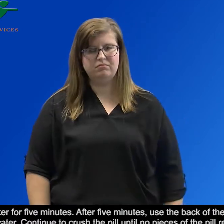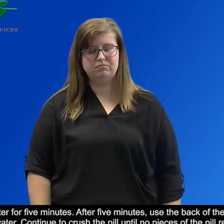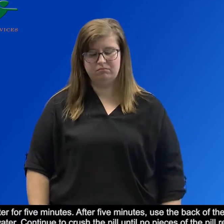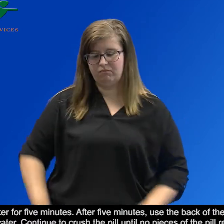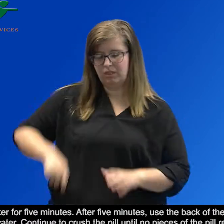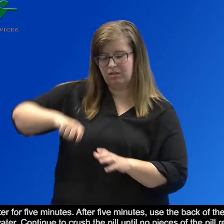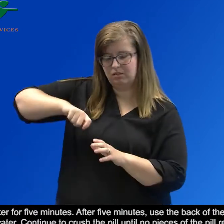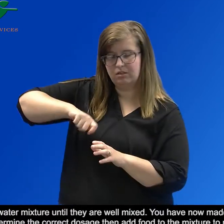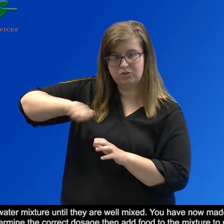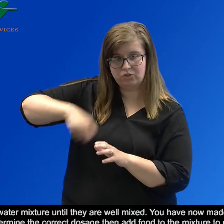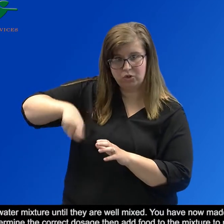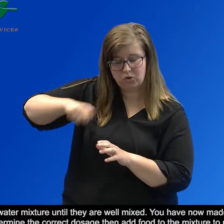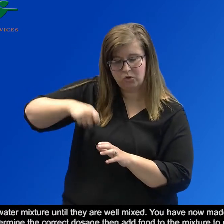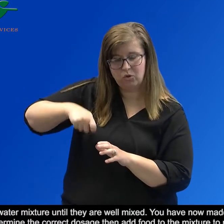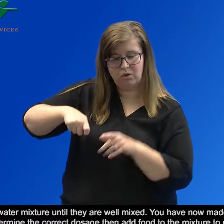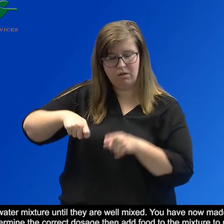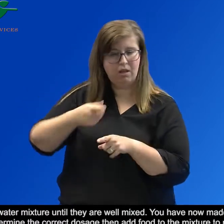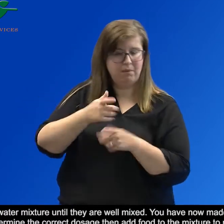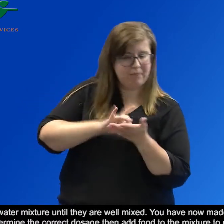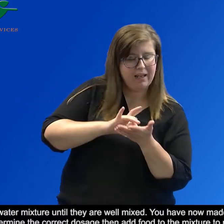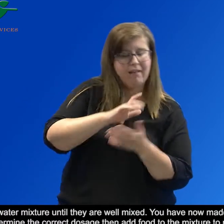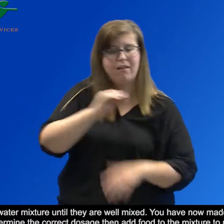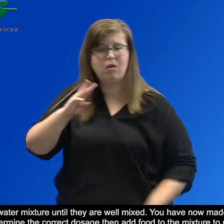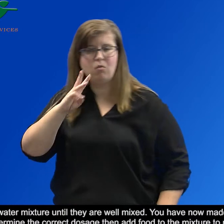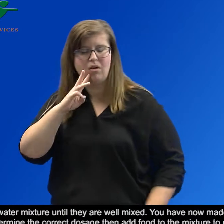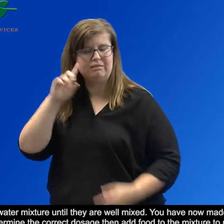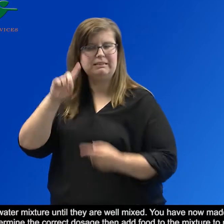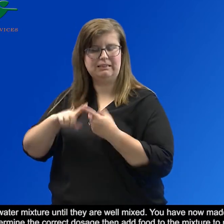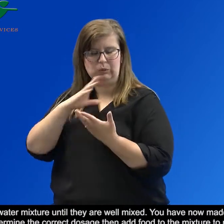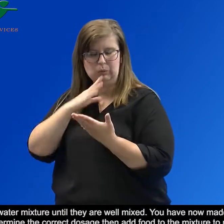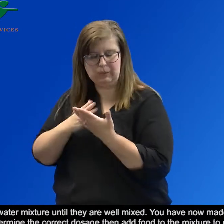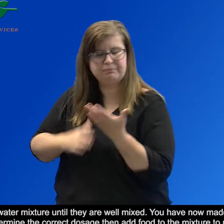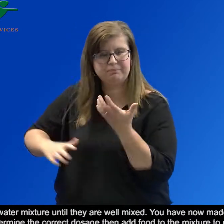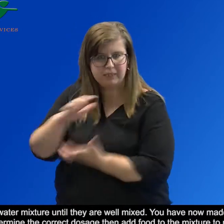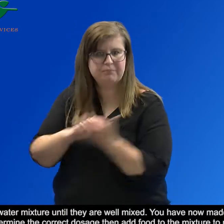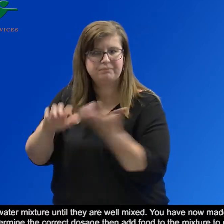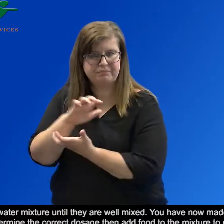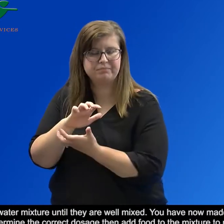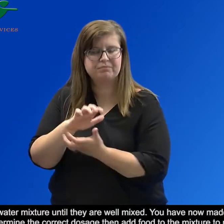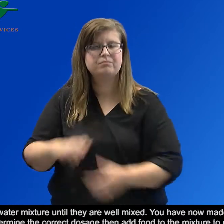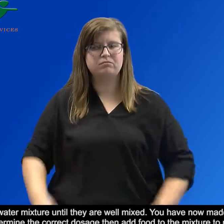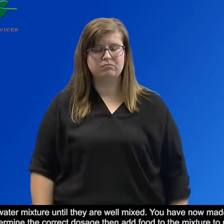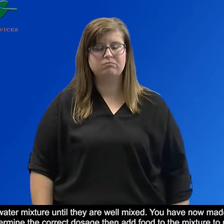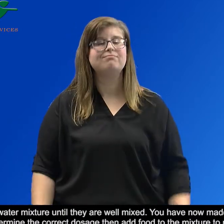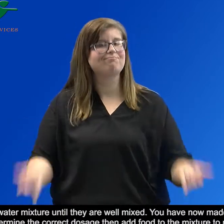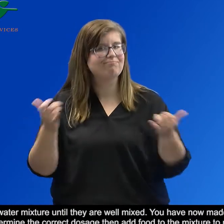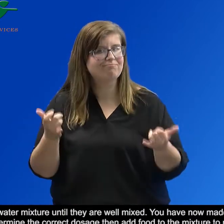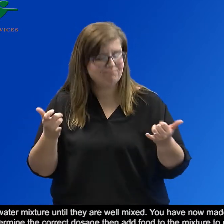Stir the crushed pill and water mixture until they are well mixed. You now have